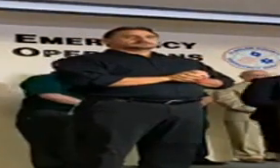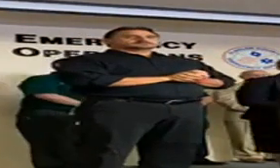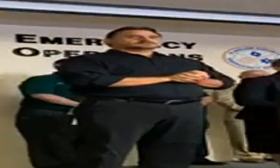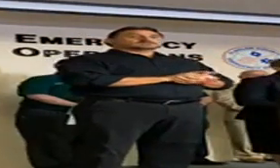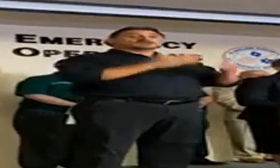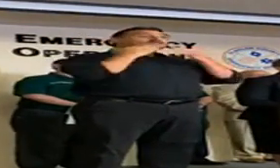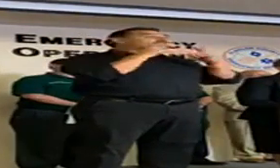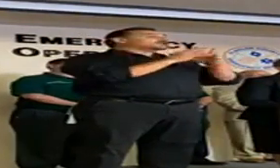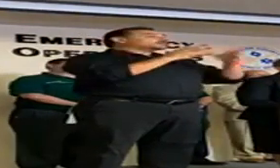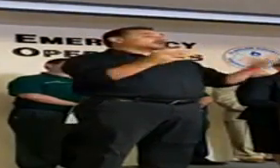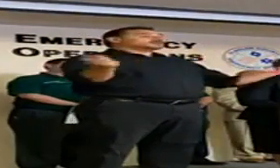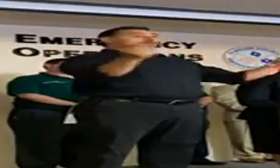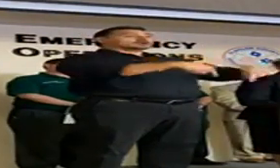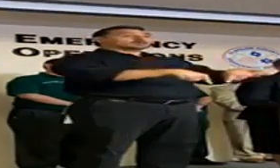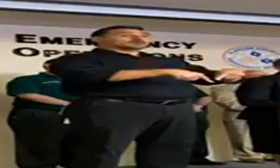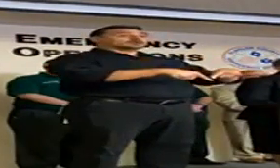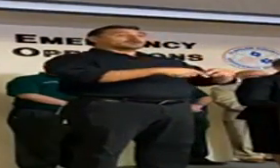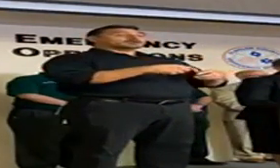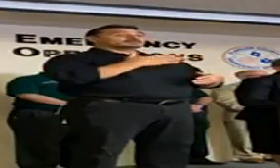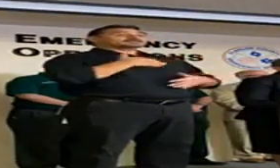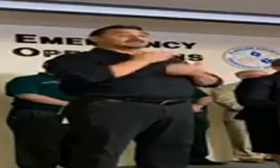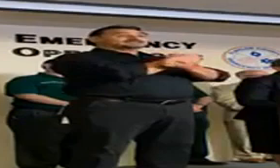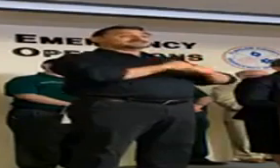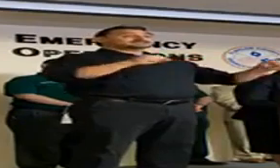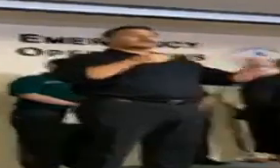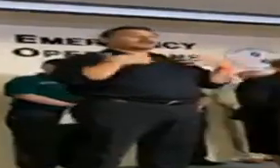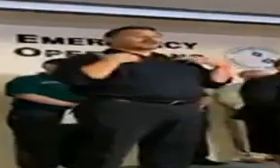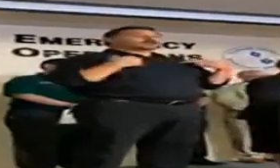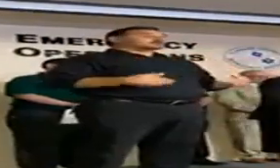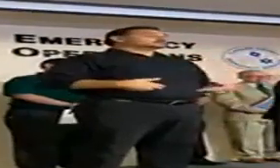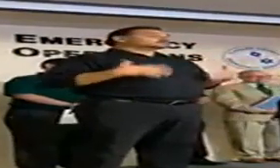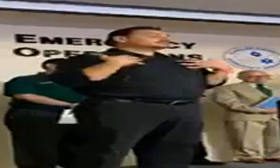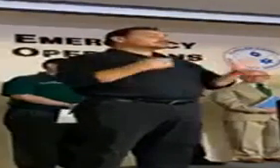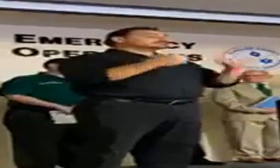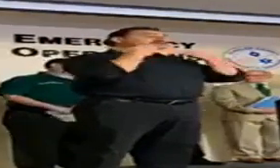Thank you very much for being here and everybody stay safe and stay healthy. Thank you. you. Thank you.